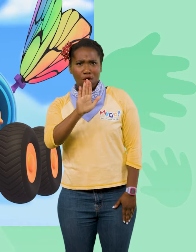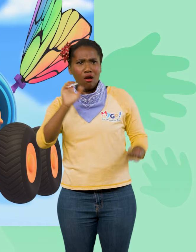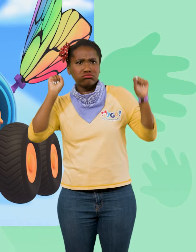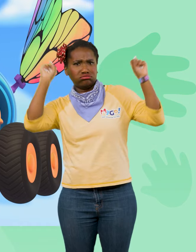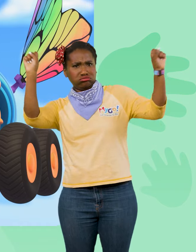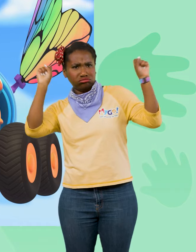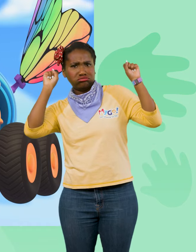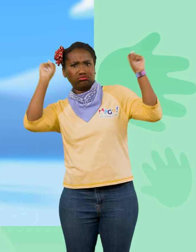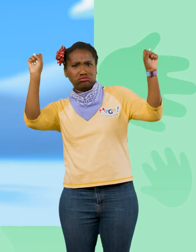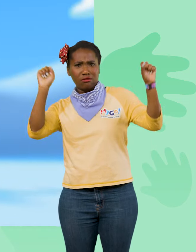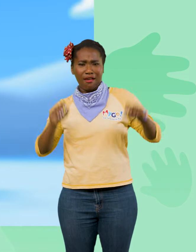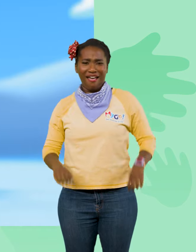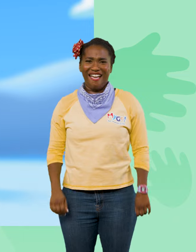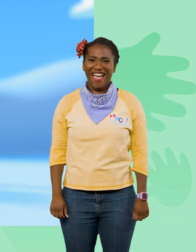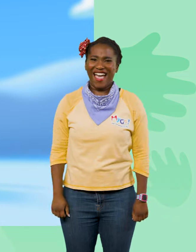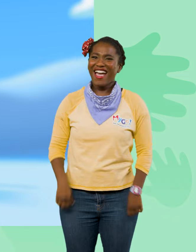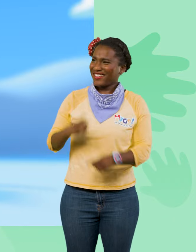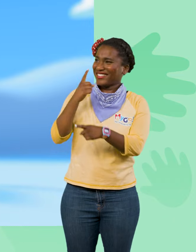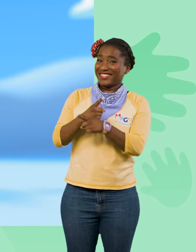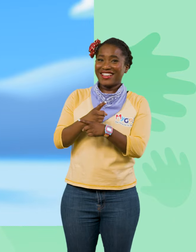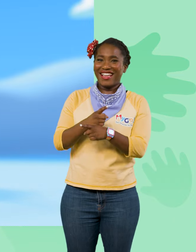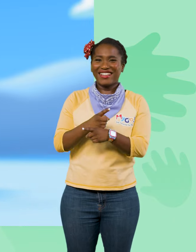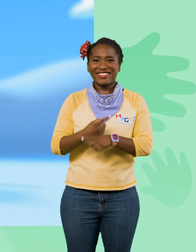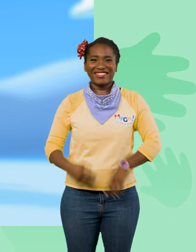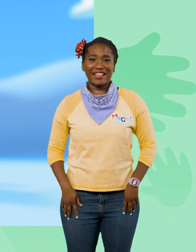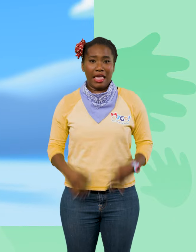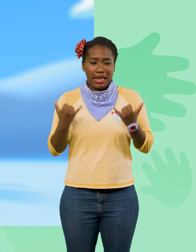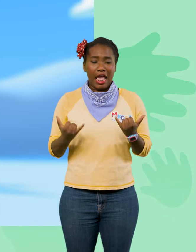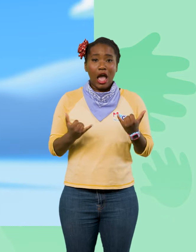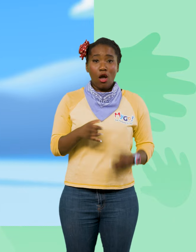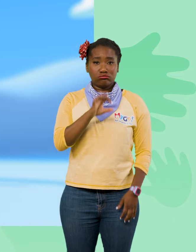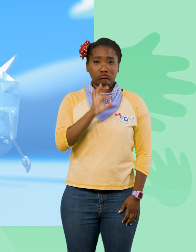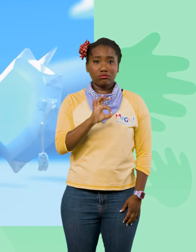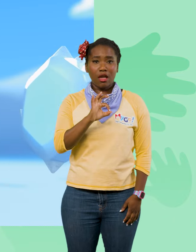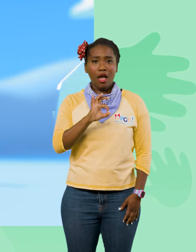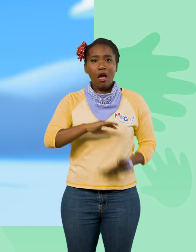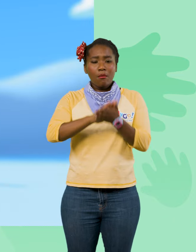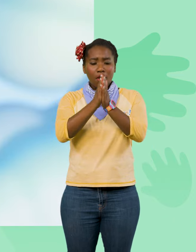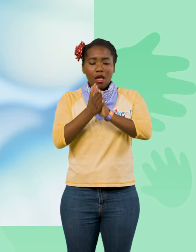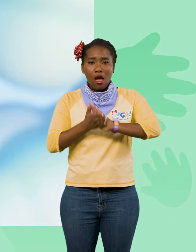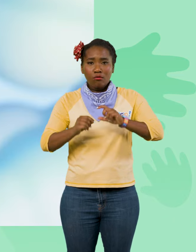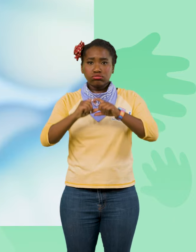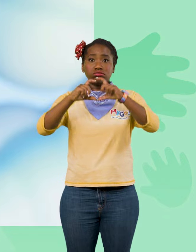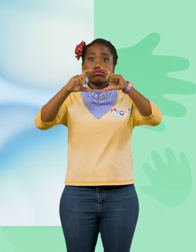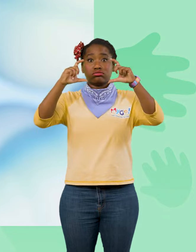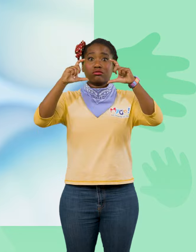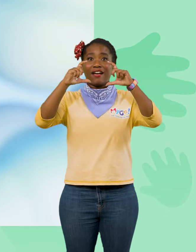working hard. You're right. I'm a small particle now, but soon I'll be a big snowflake. Can you pass me